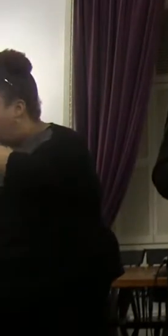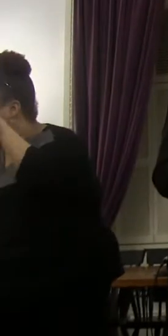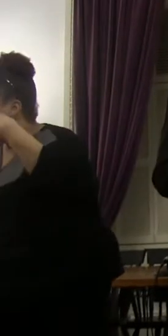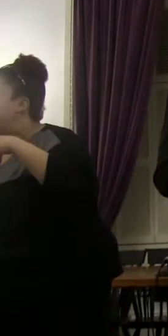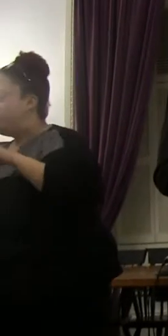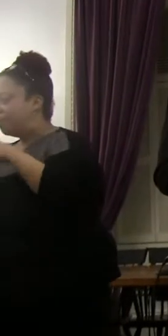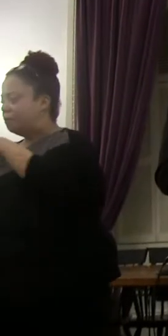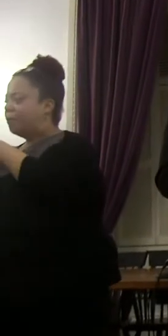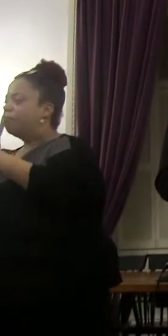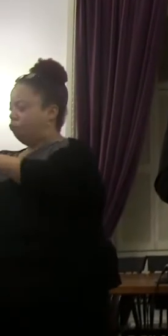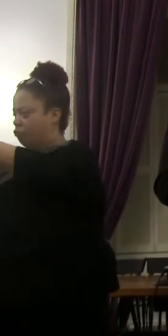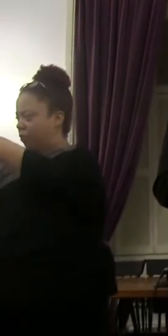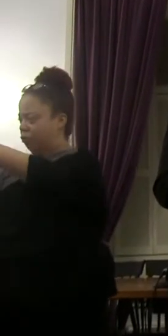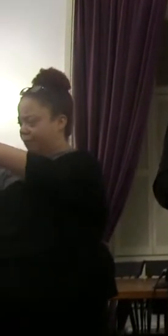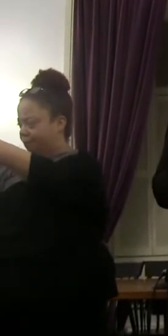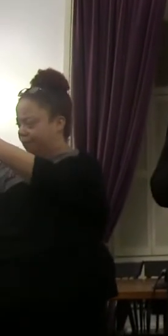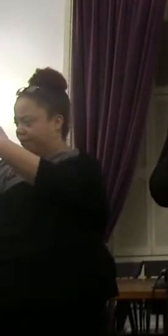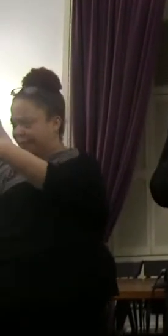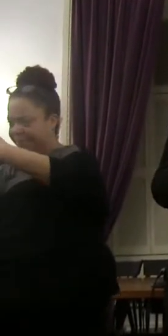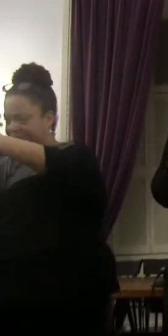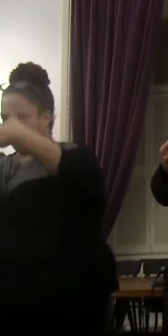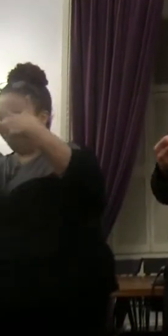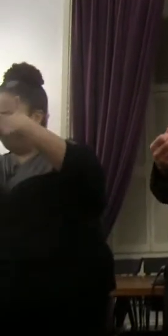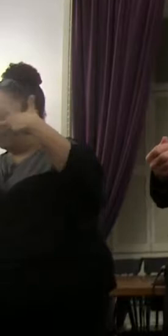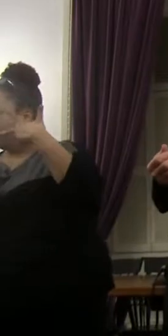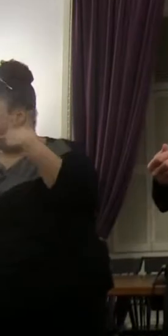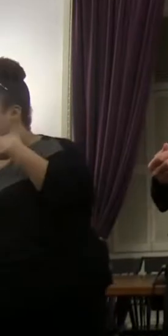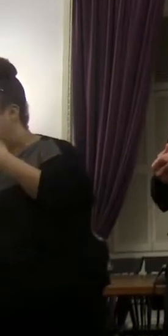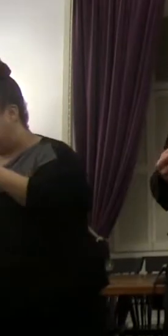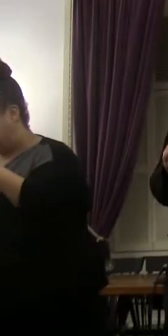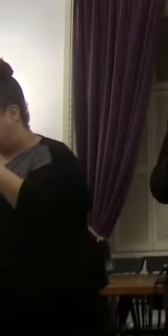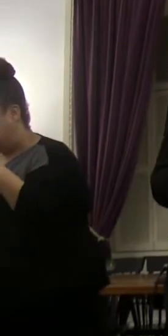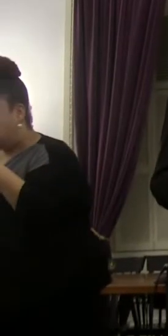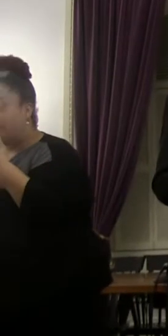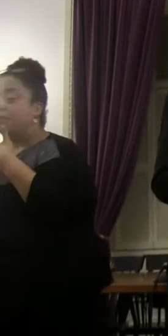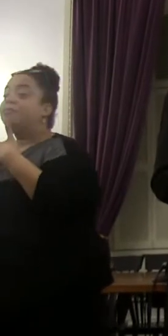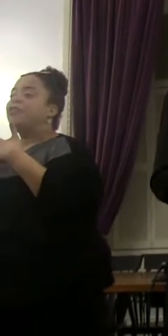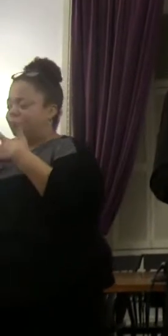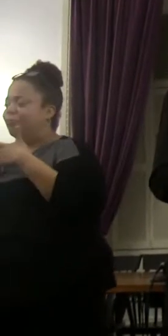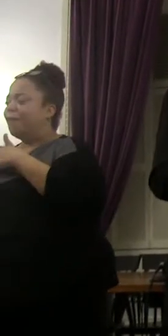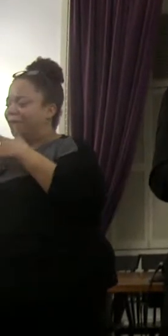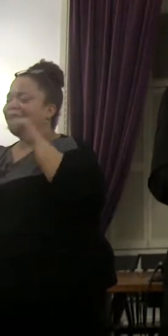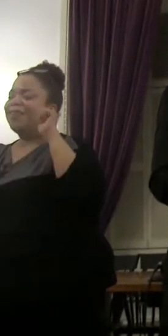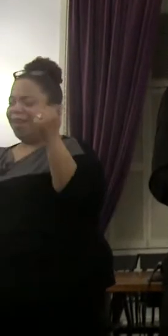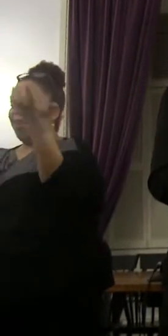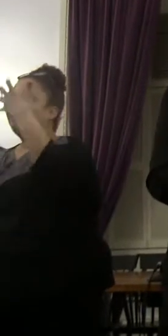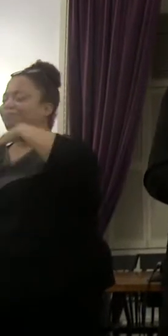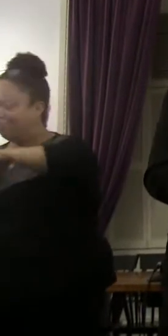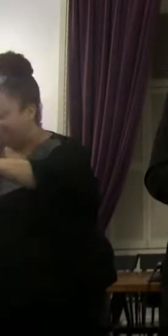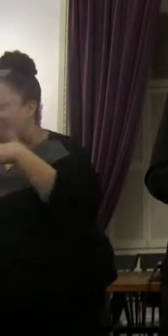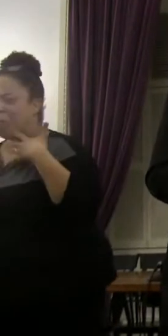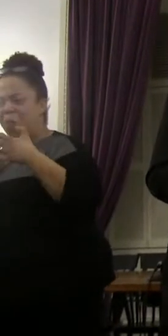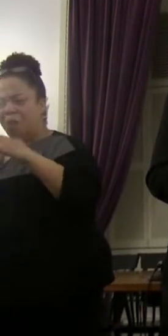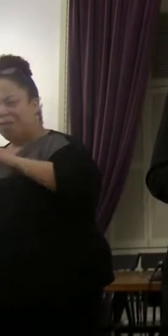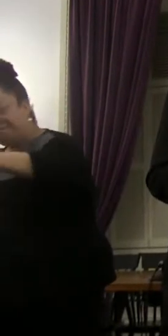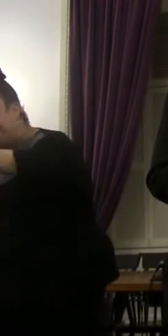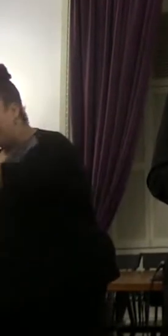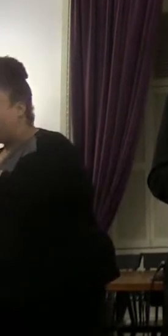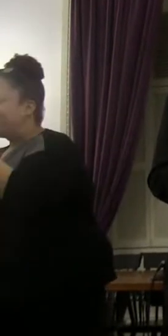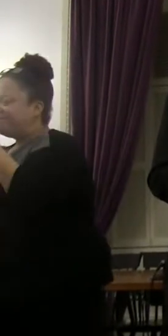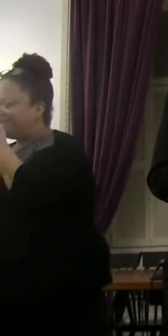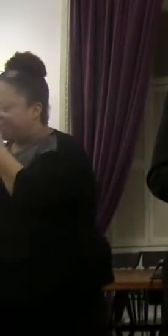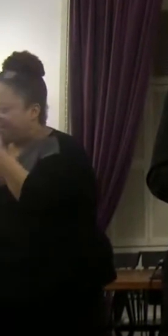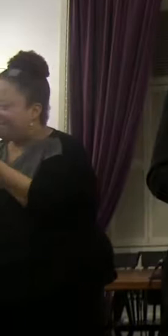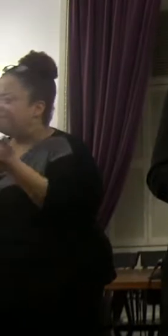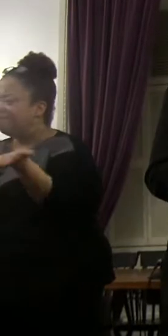we have a lot of common interests. Here. And it really is important. That you add your voice. And be active. Because we're here